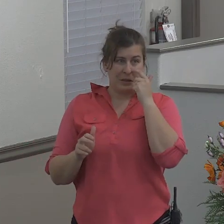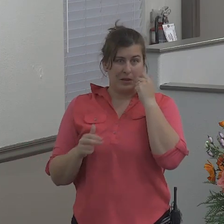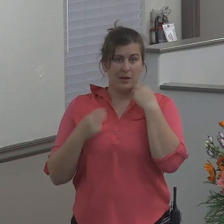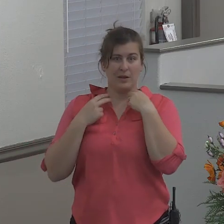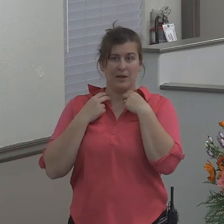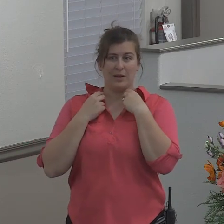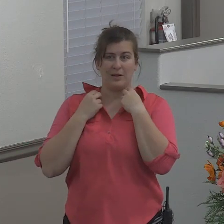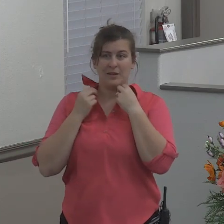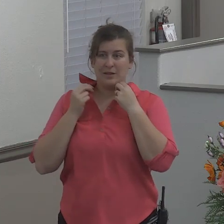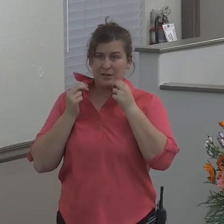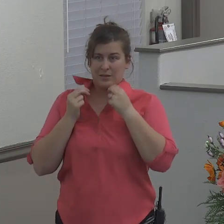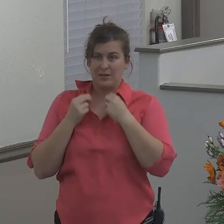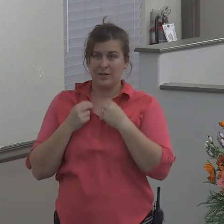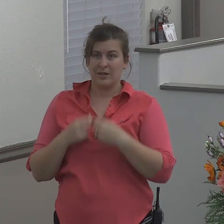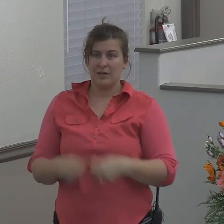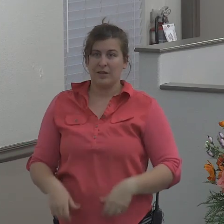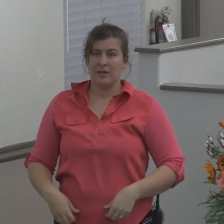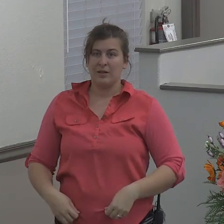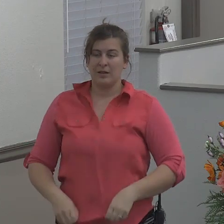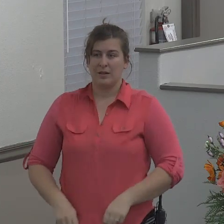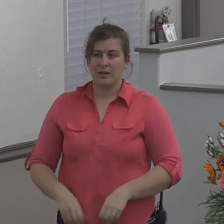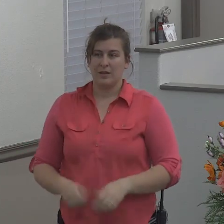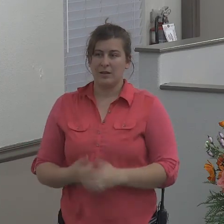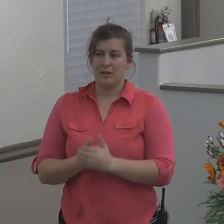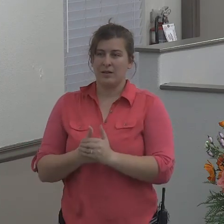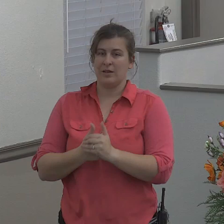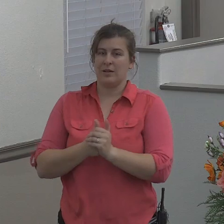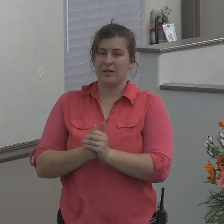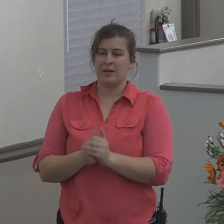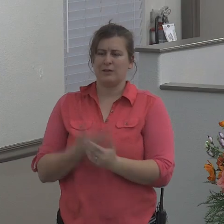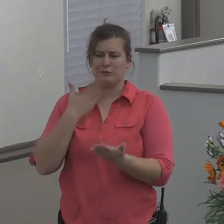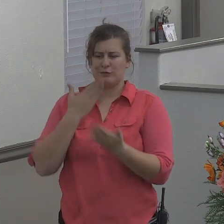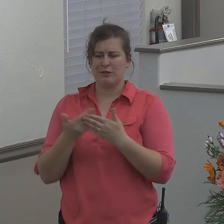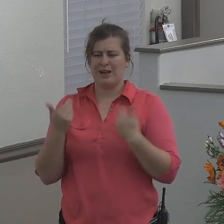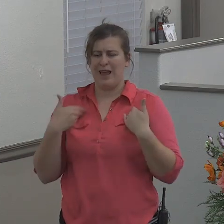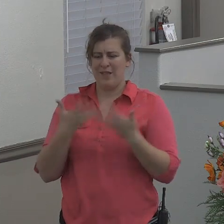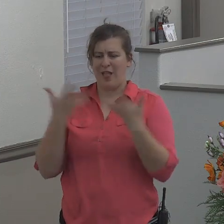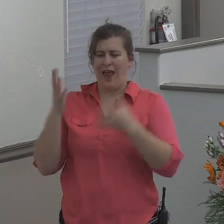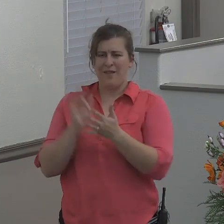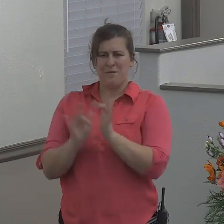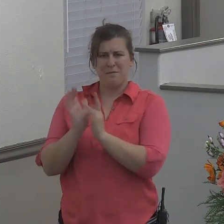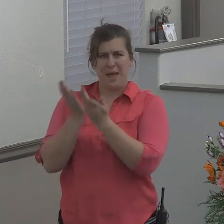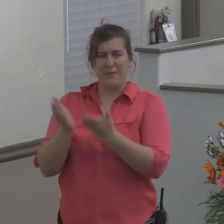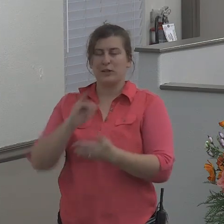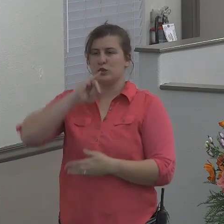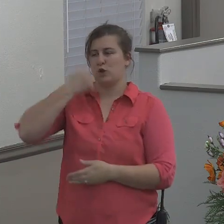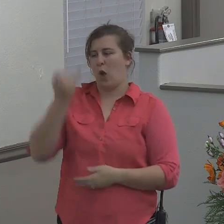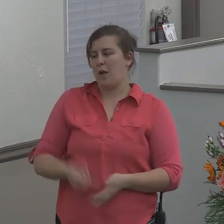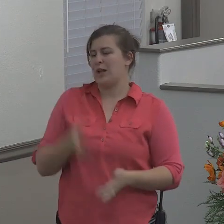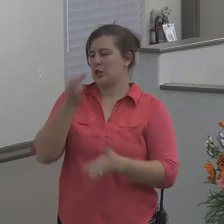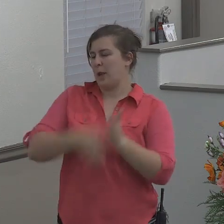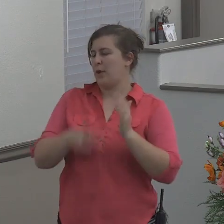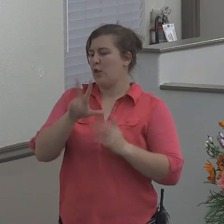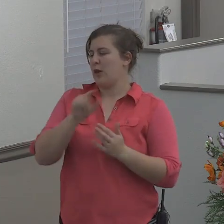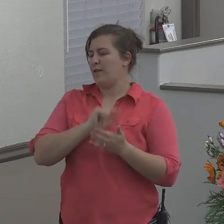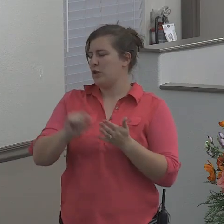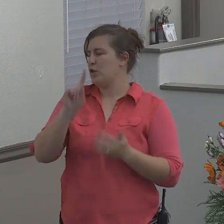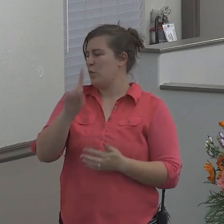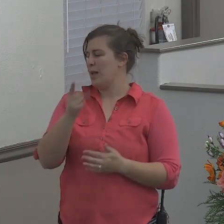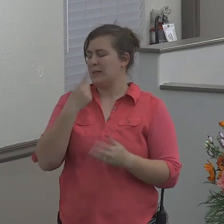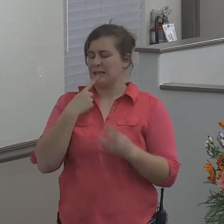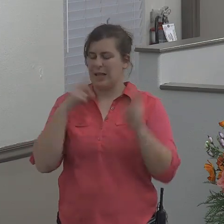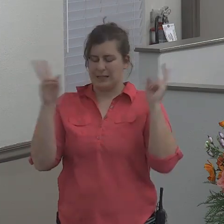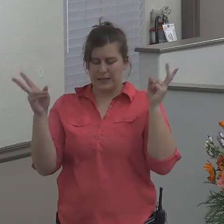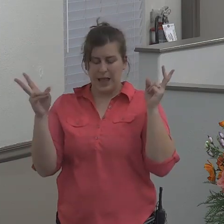Amen Amen we can't have enough Bible Jonah chapter three verse number one and following